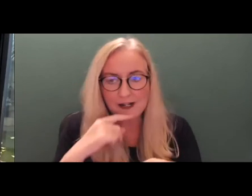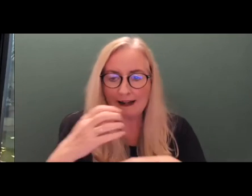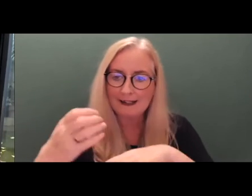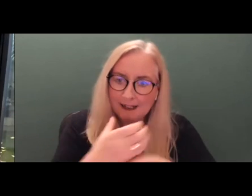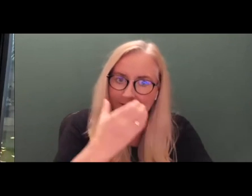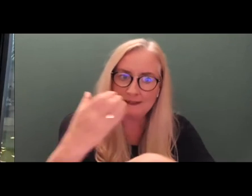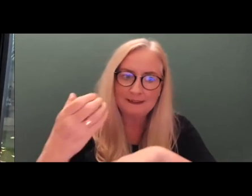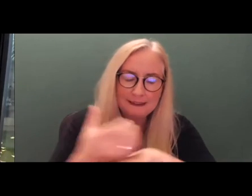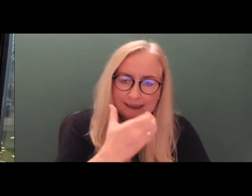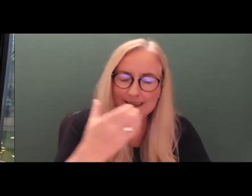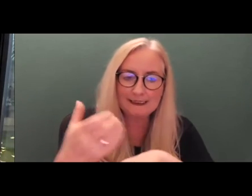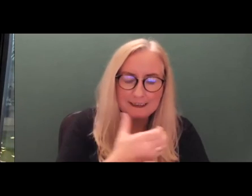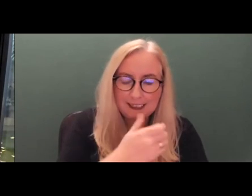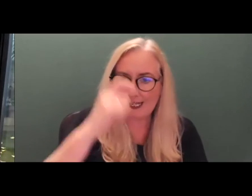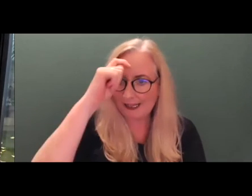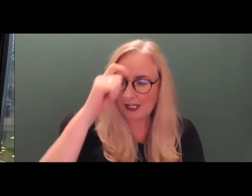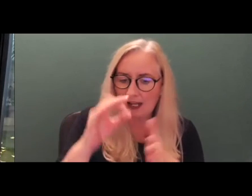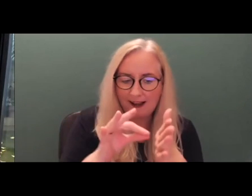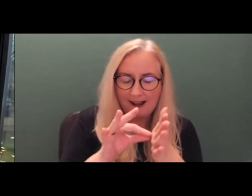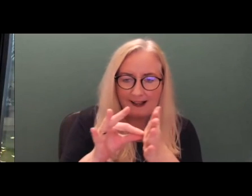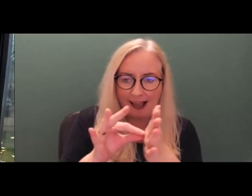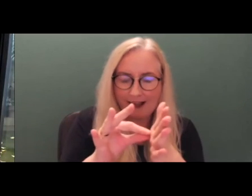and help guide professional cultures.